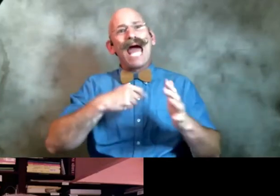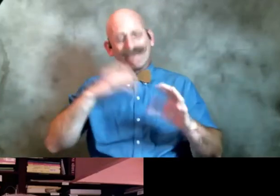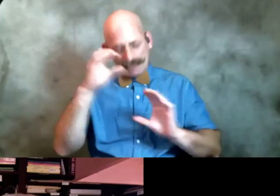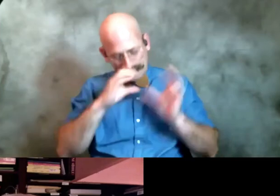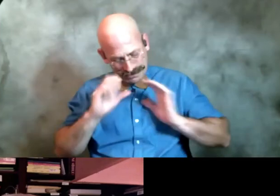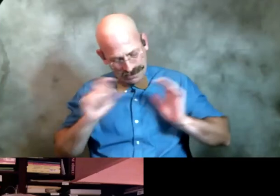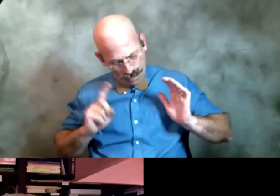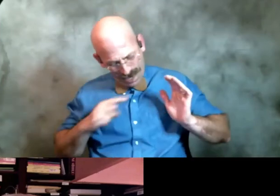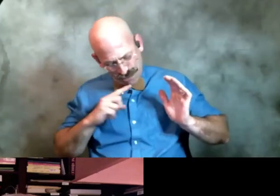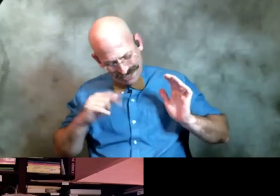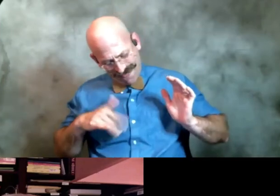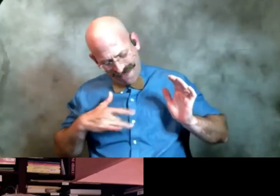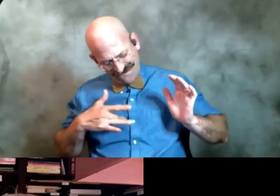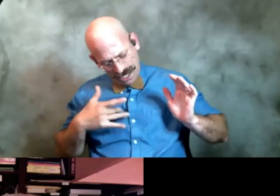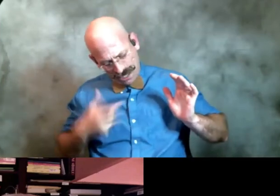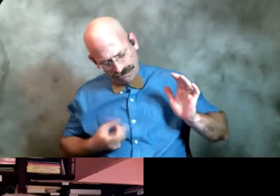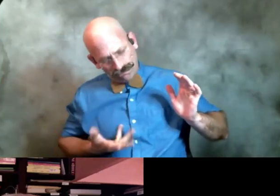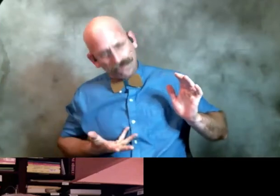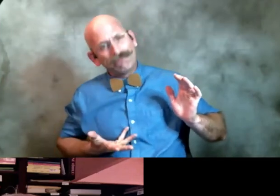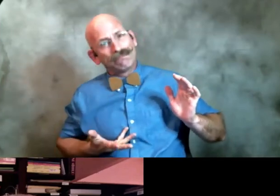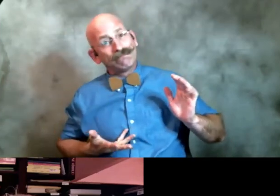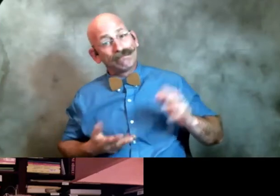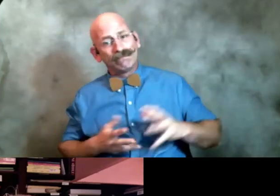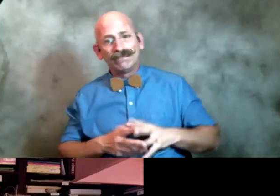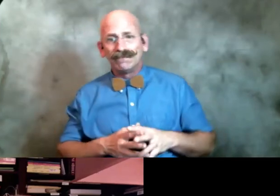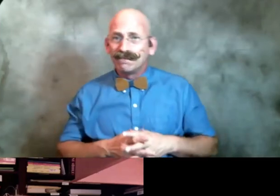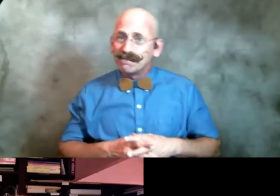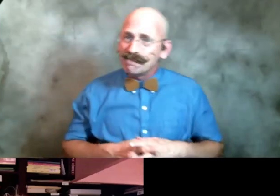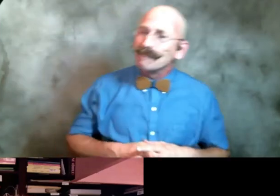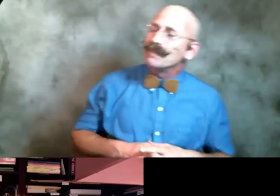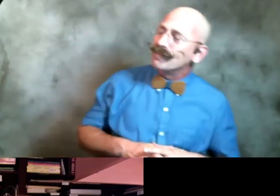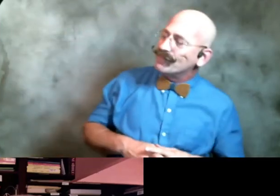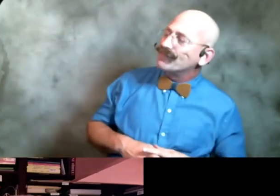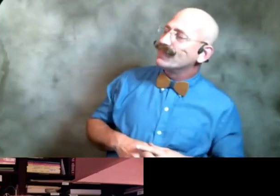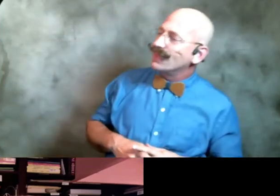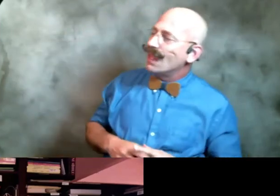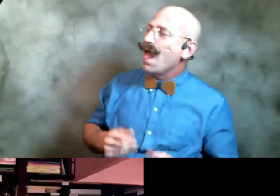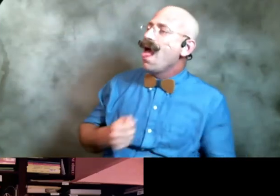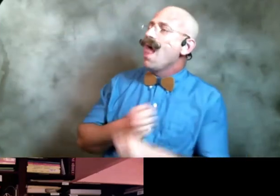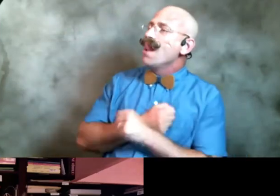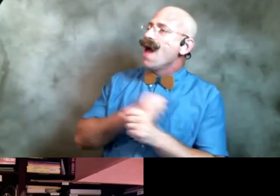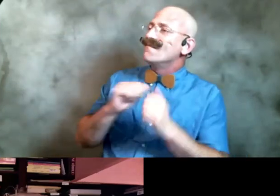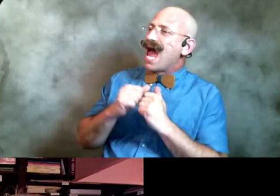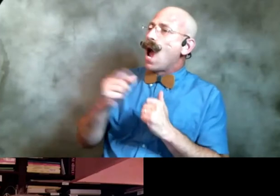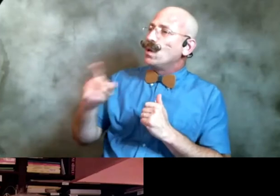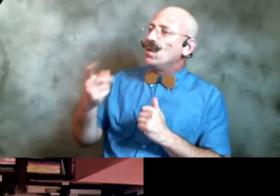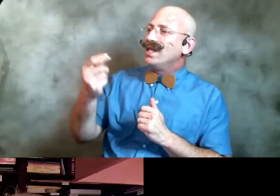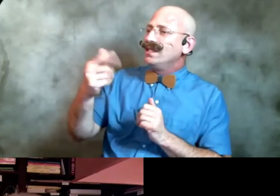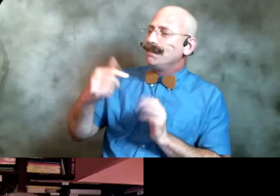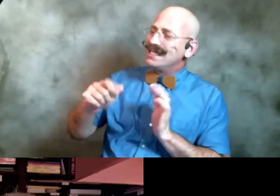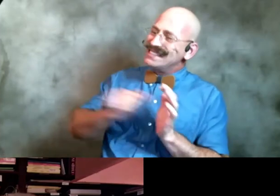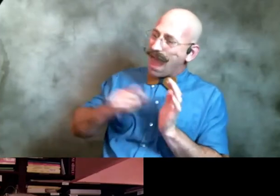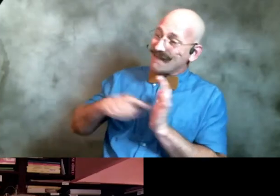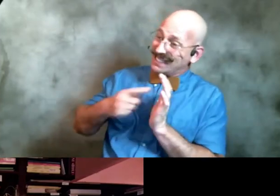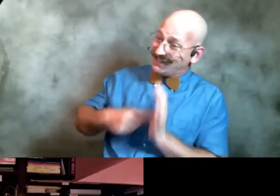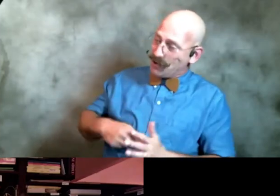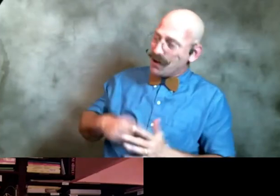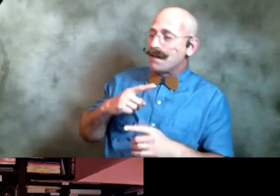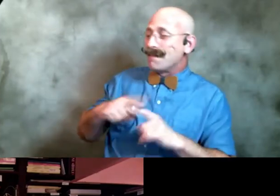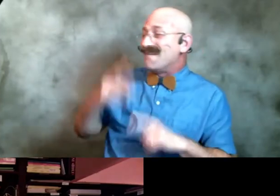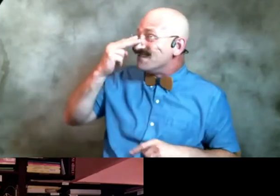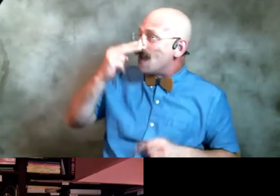and i love the way you talked about yourself that kind of self-deprecatory but it's very funny there